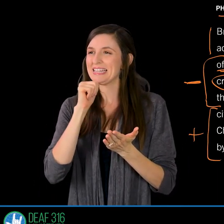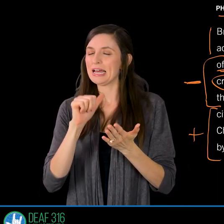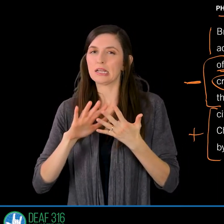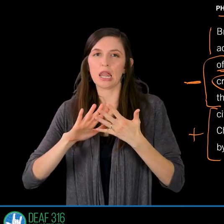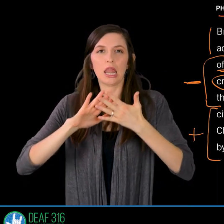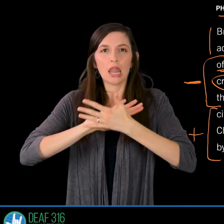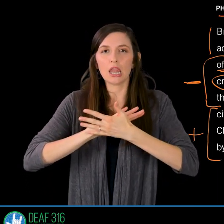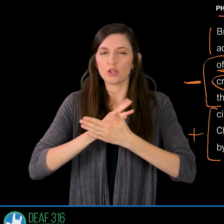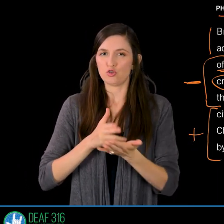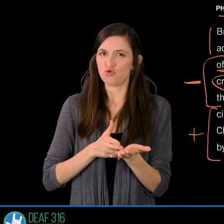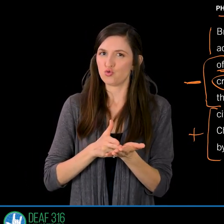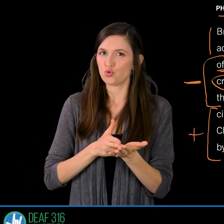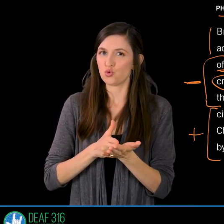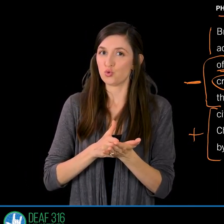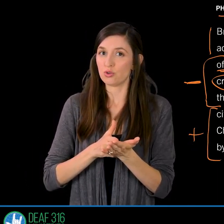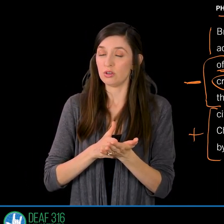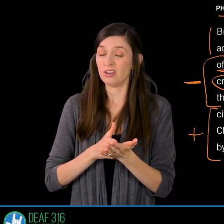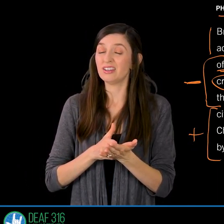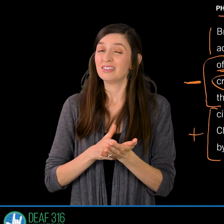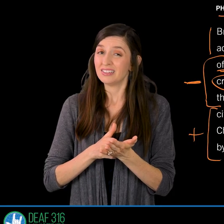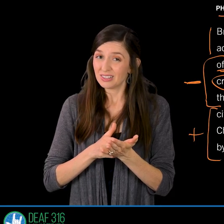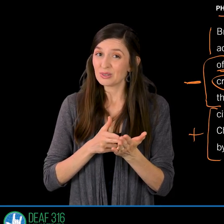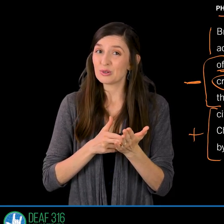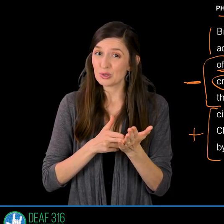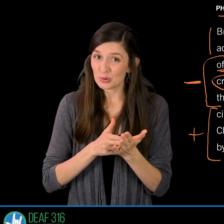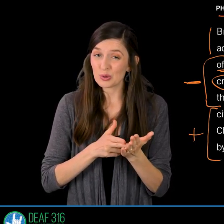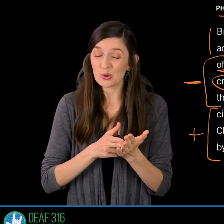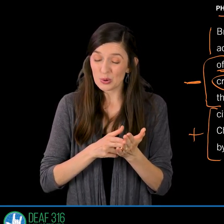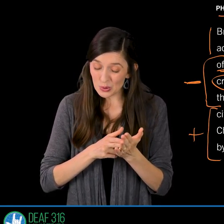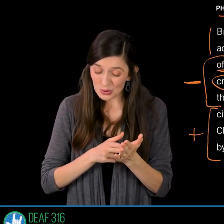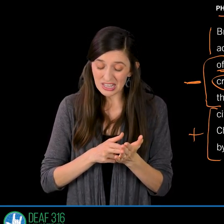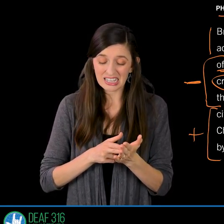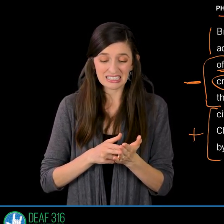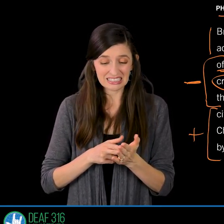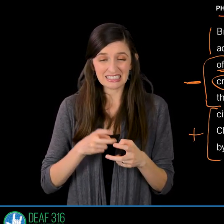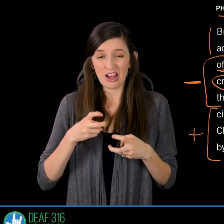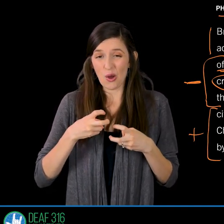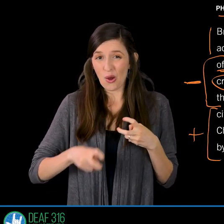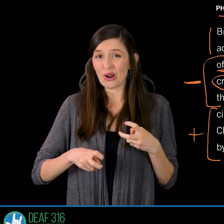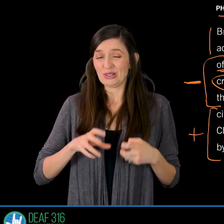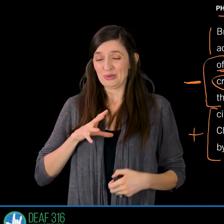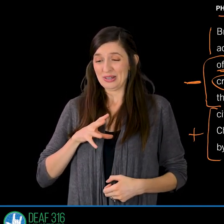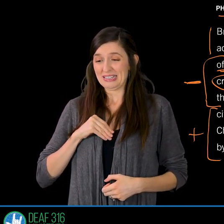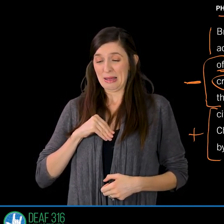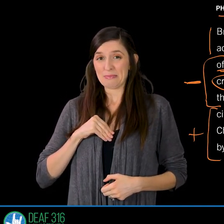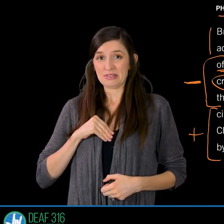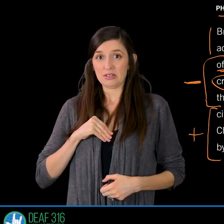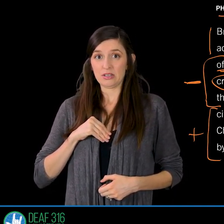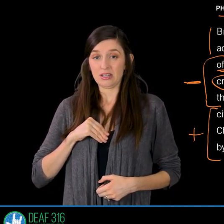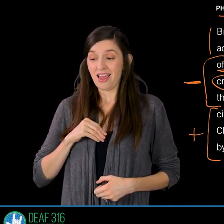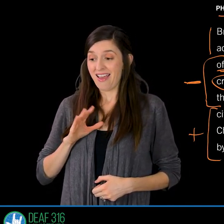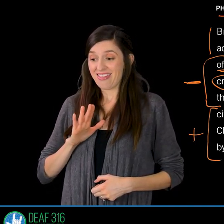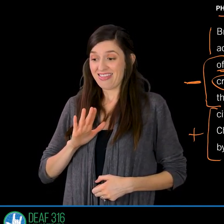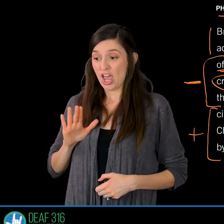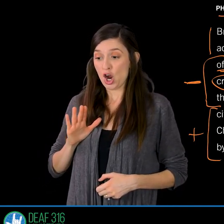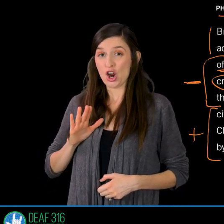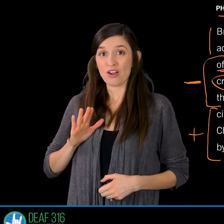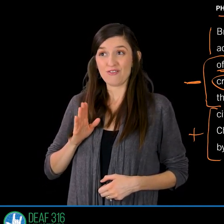go away. The truth is hard here. Their end is destruction. Their God is their